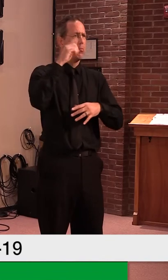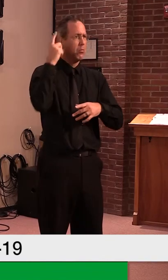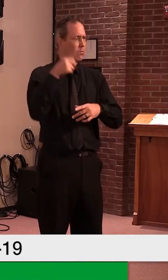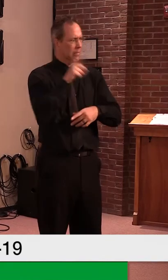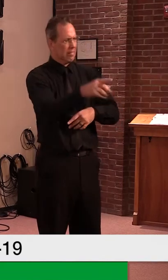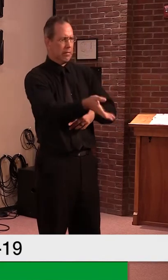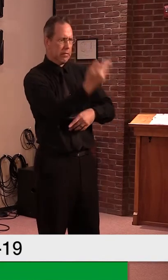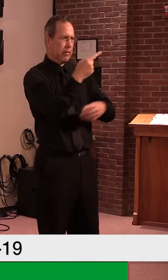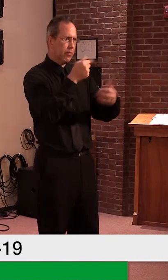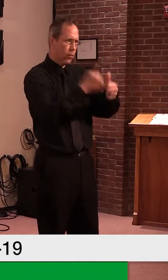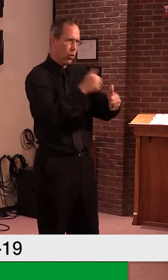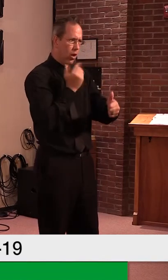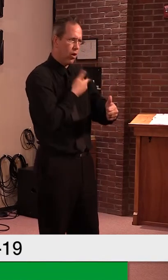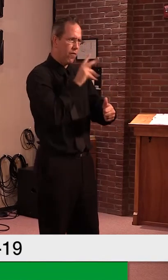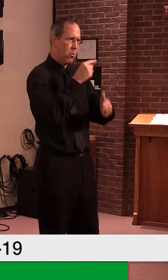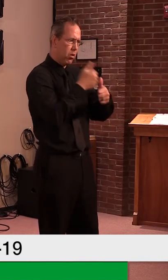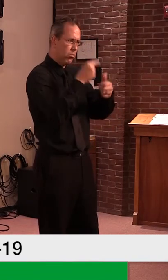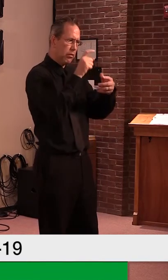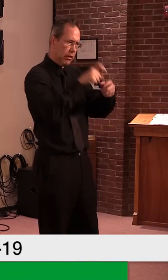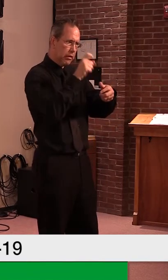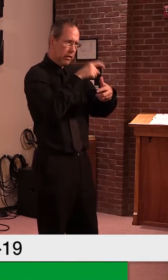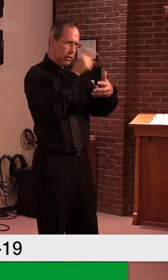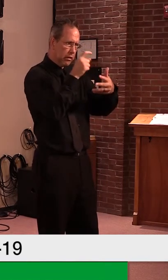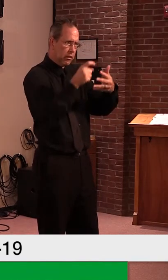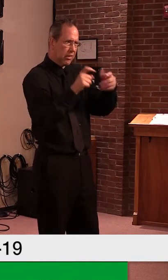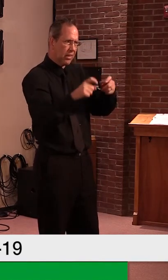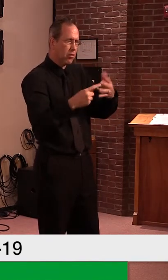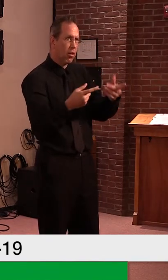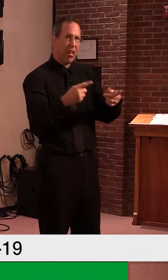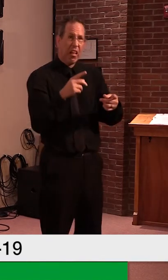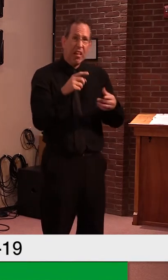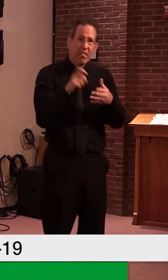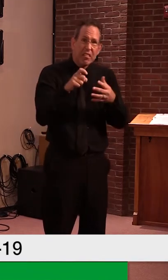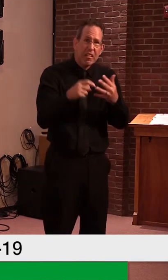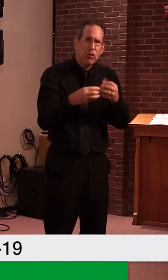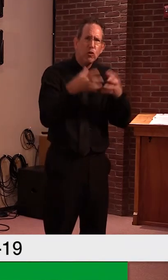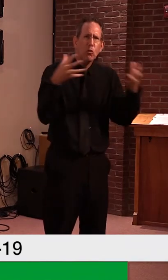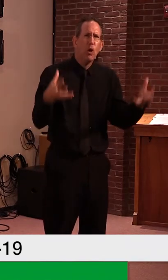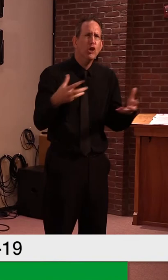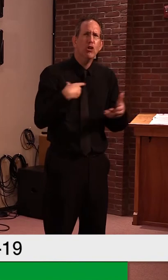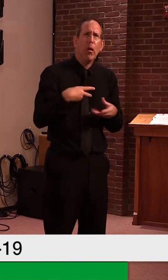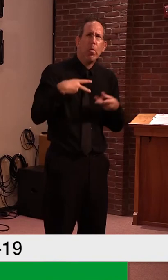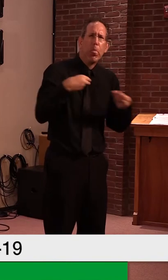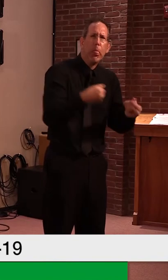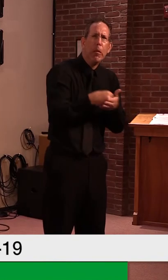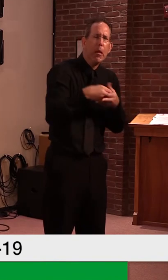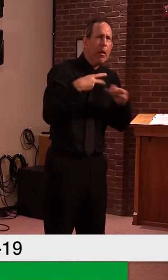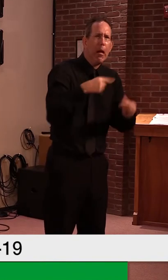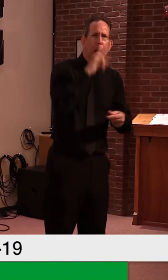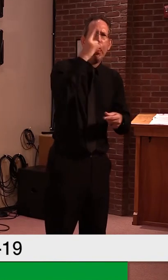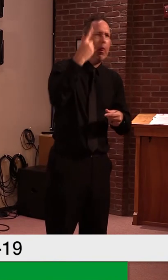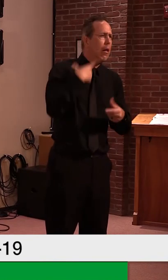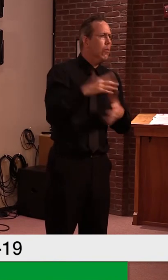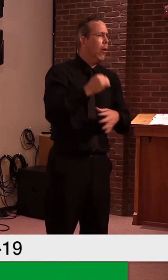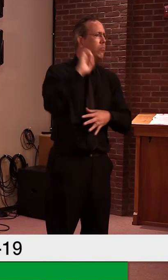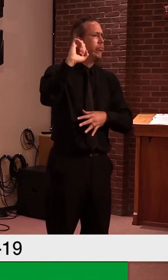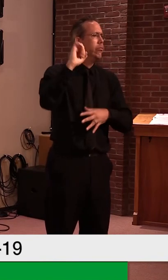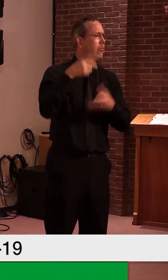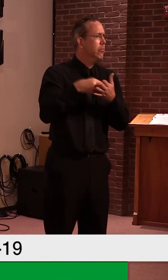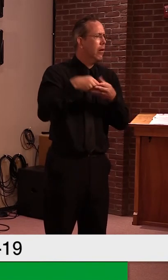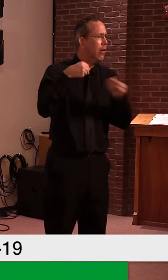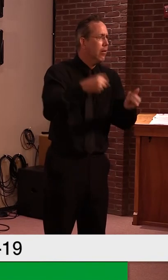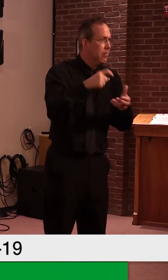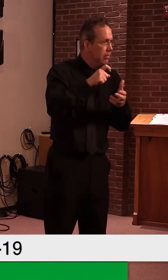between core civic and, uh, the department of corrections. Uh, I don't know what the issue of, uh,